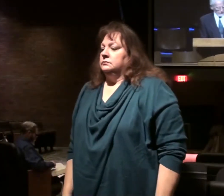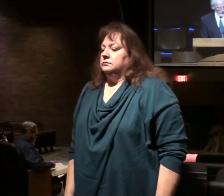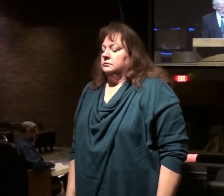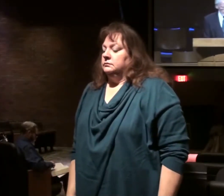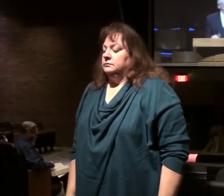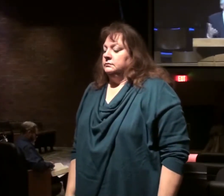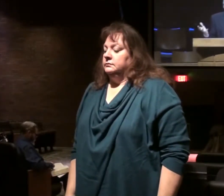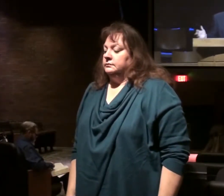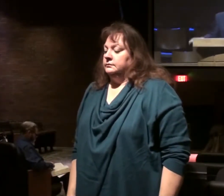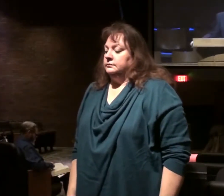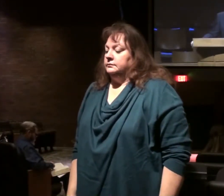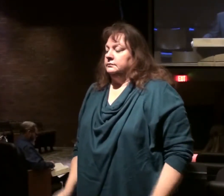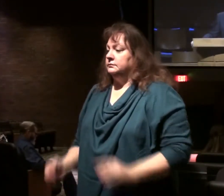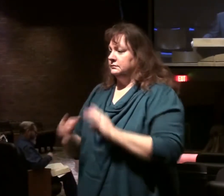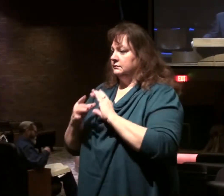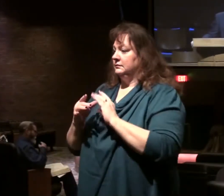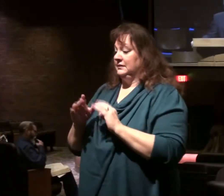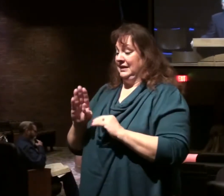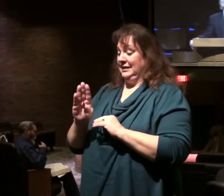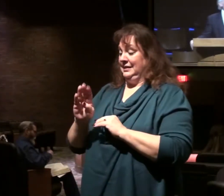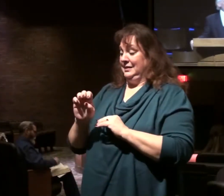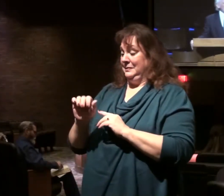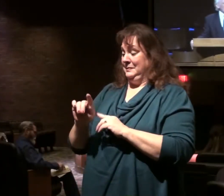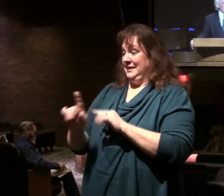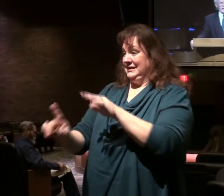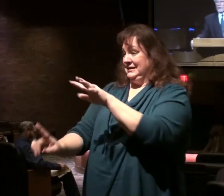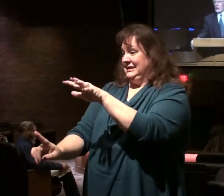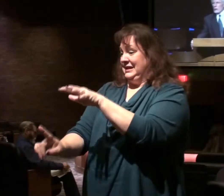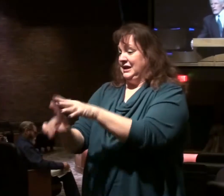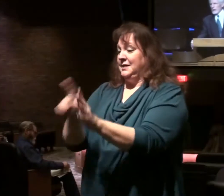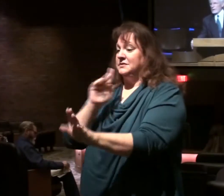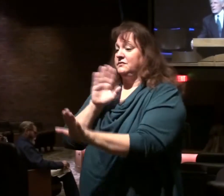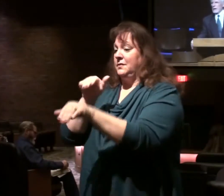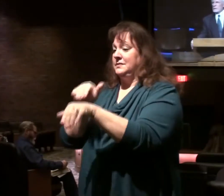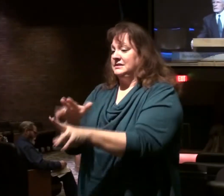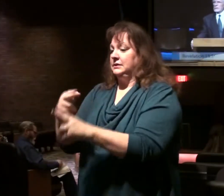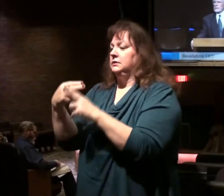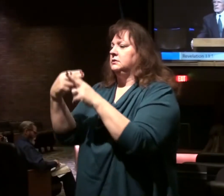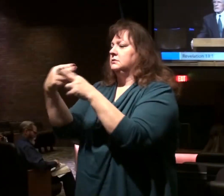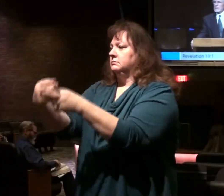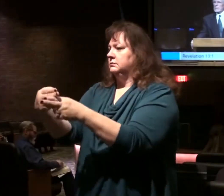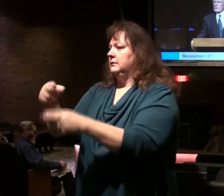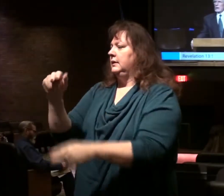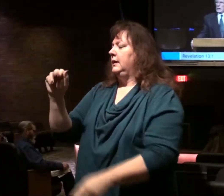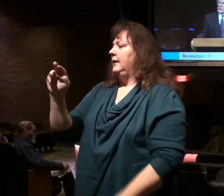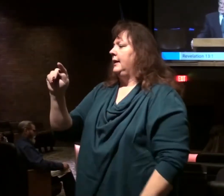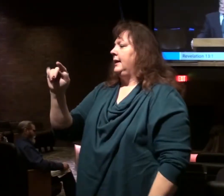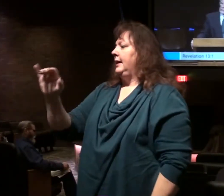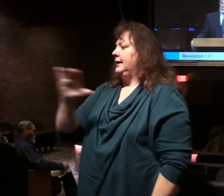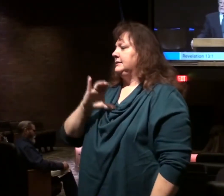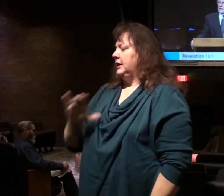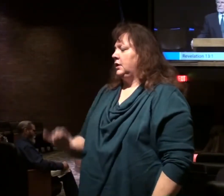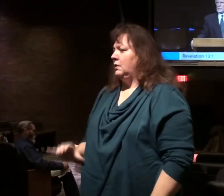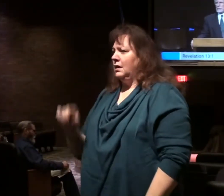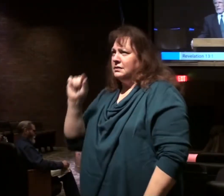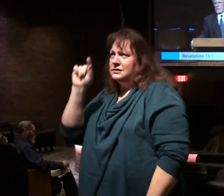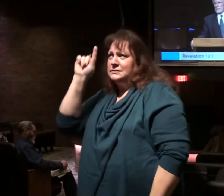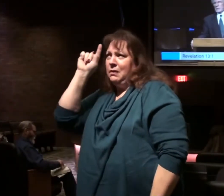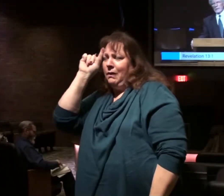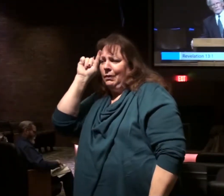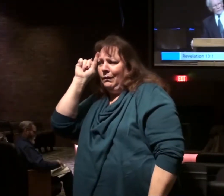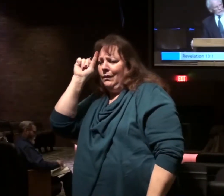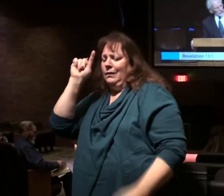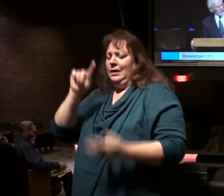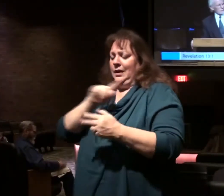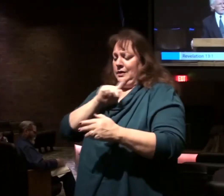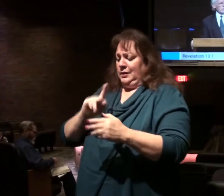I say this because the beast coming out of the sea is the man we call the Antichrist. The little horn of chapter 7,